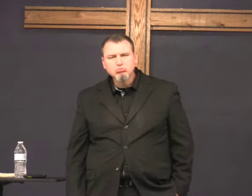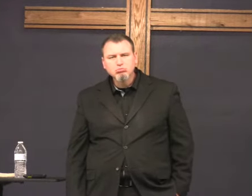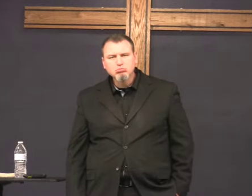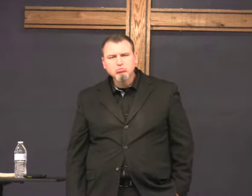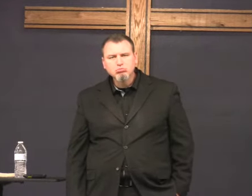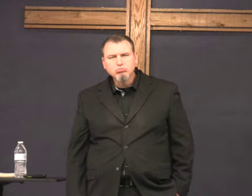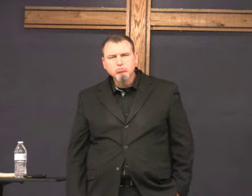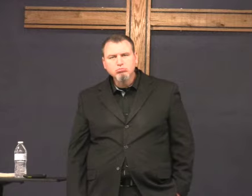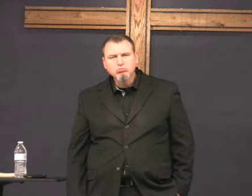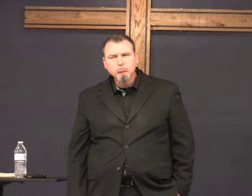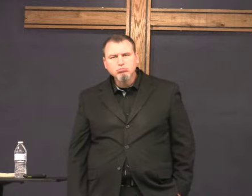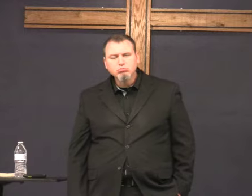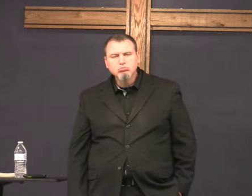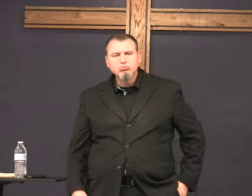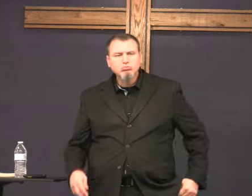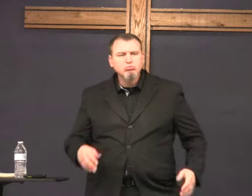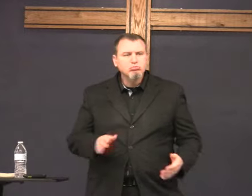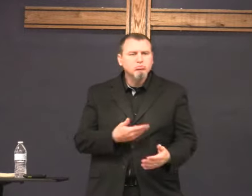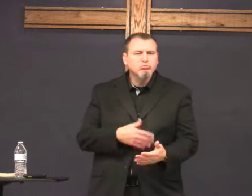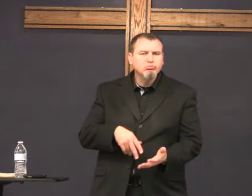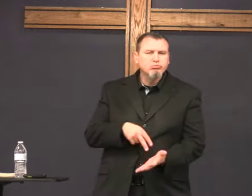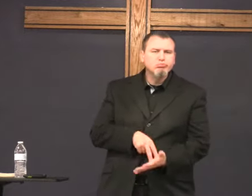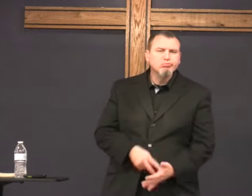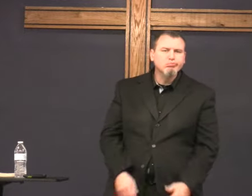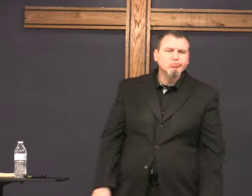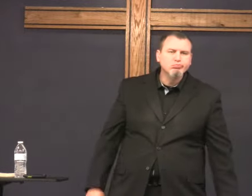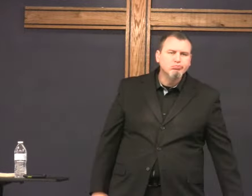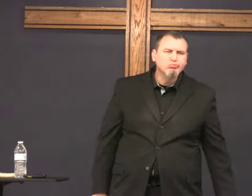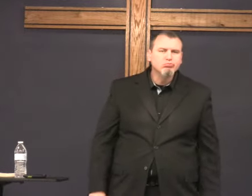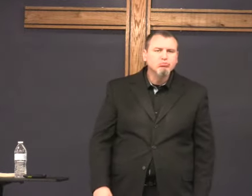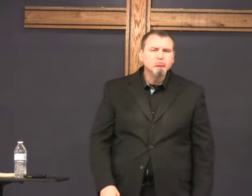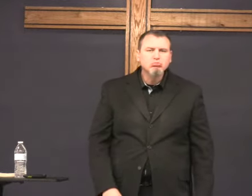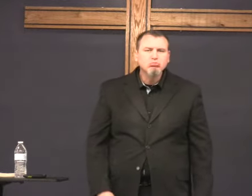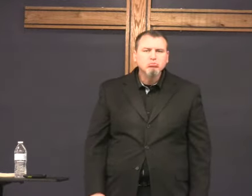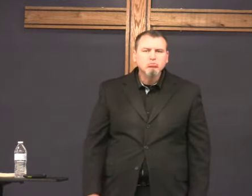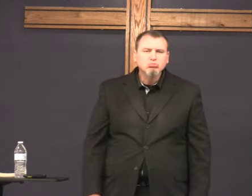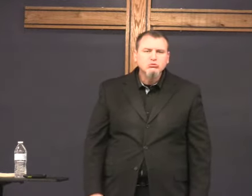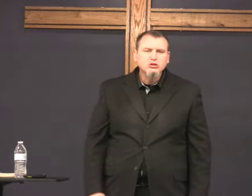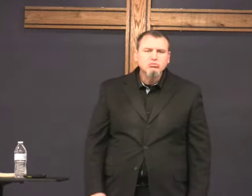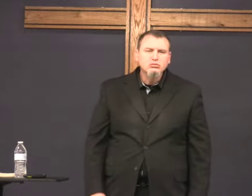no expression stand up and sing no expression